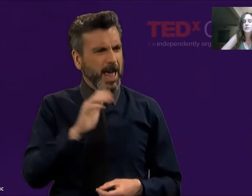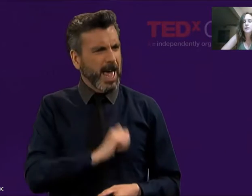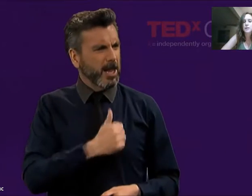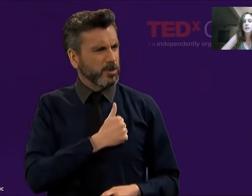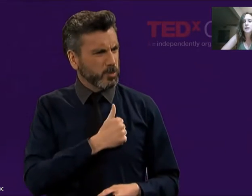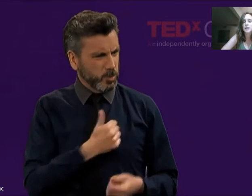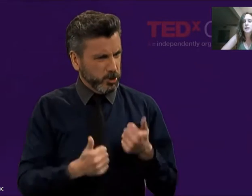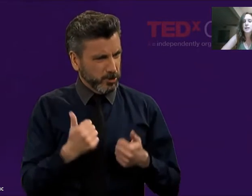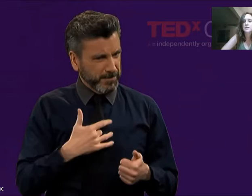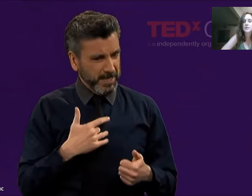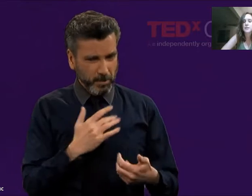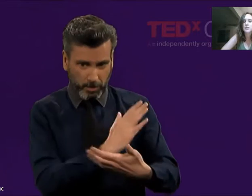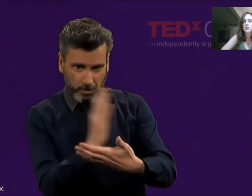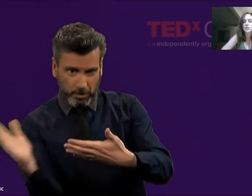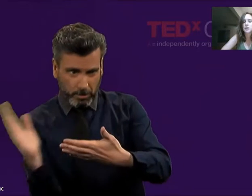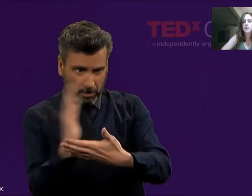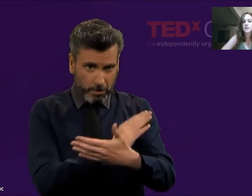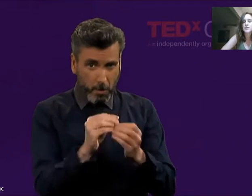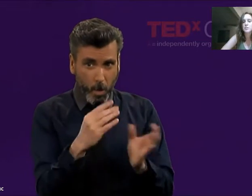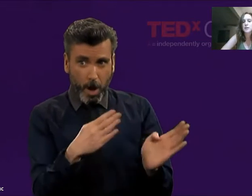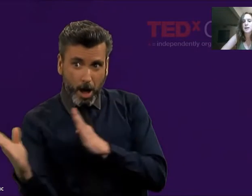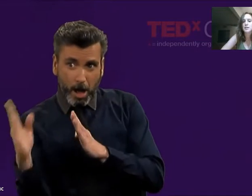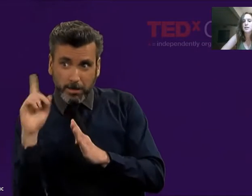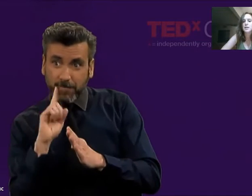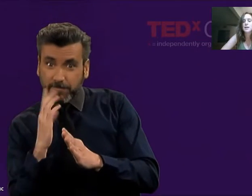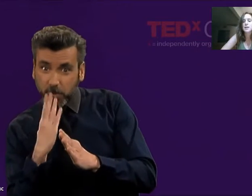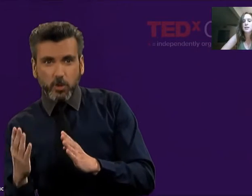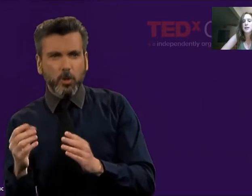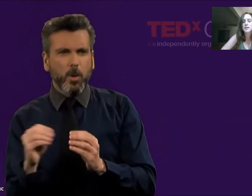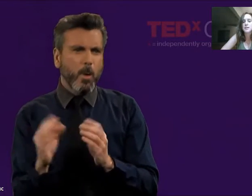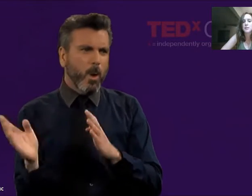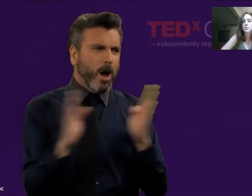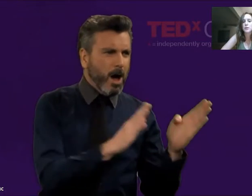very quickly. And if deaf and good are on the same side, then they hesitate more.